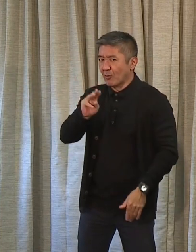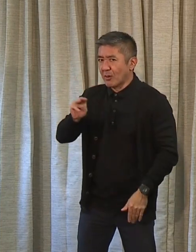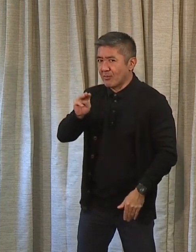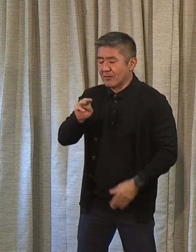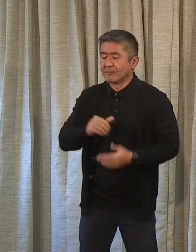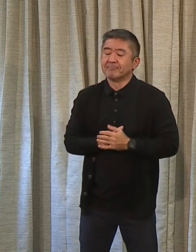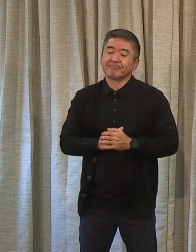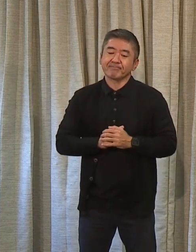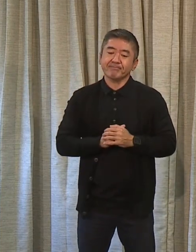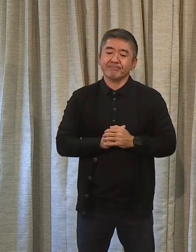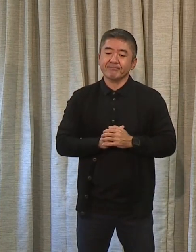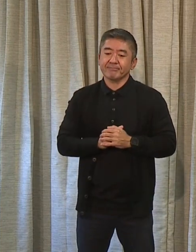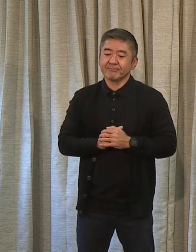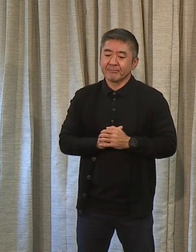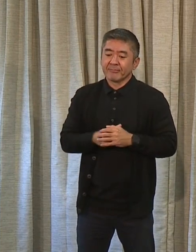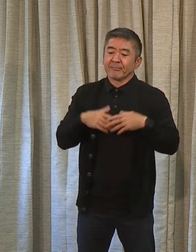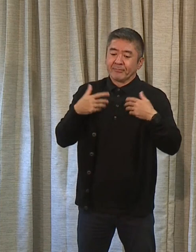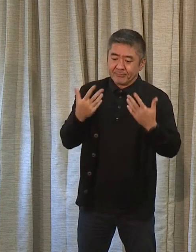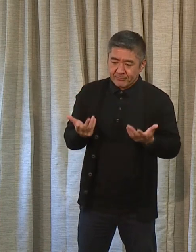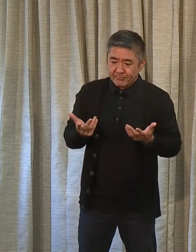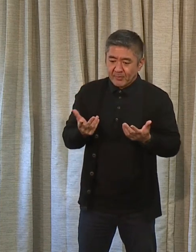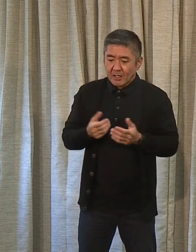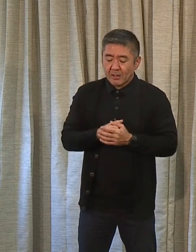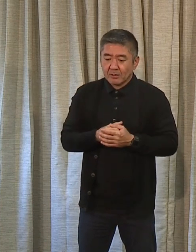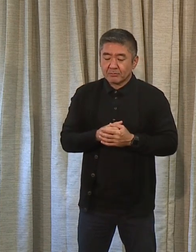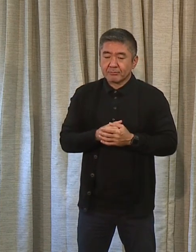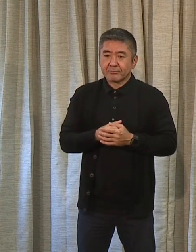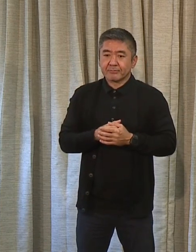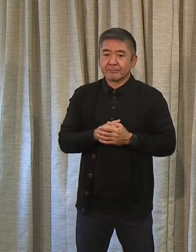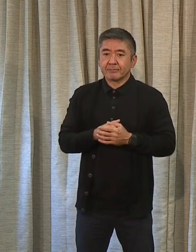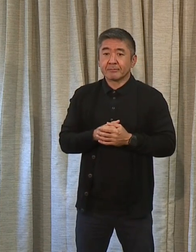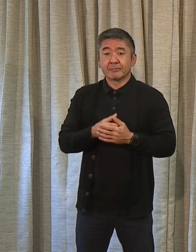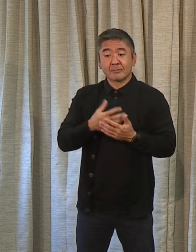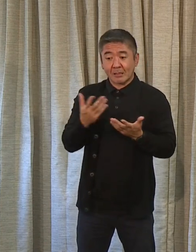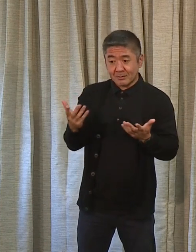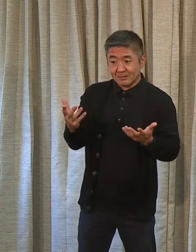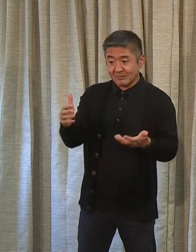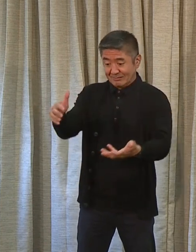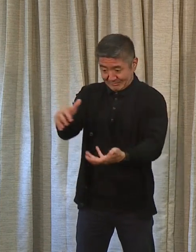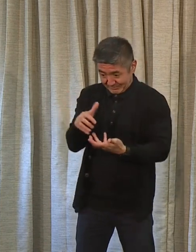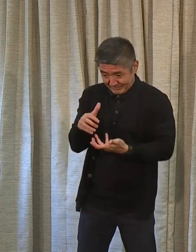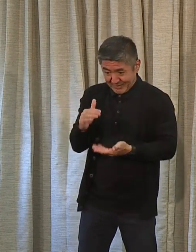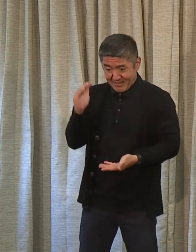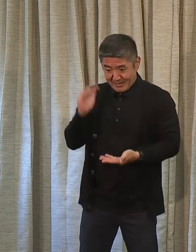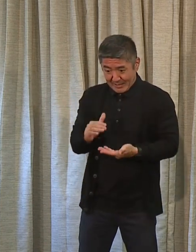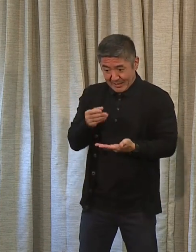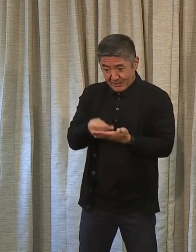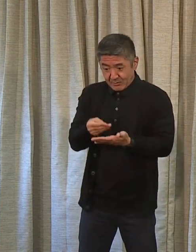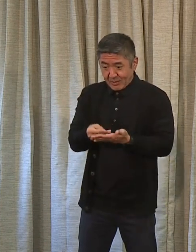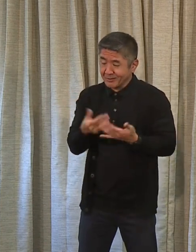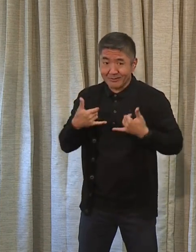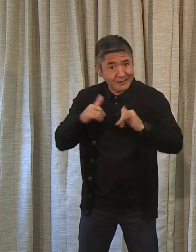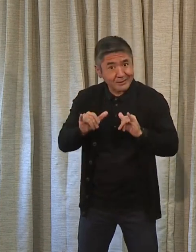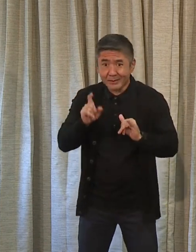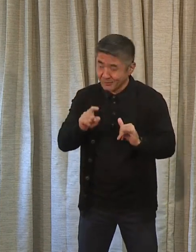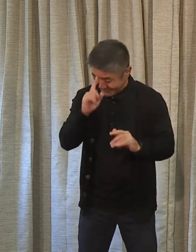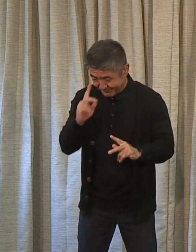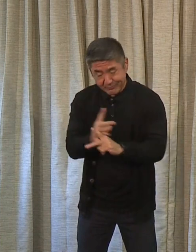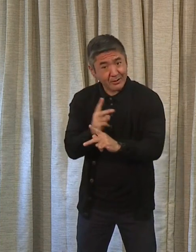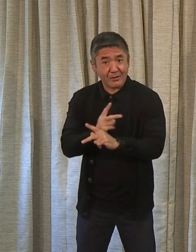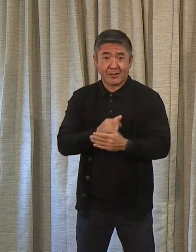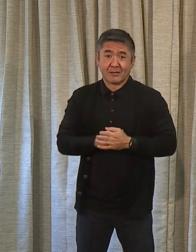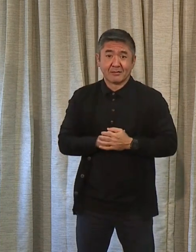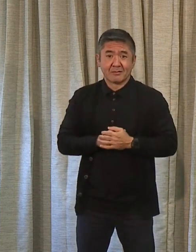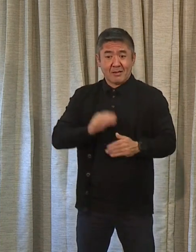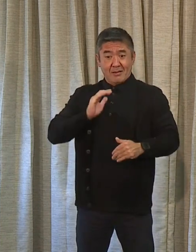But that said, you know, when you have less money, things have to happen. So we have our